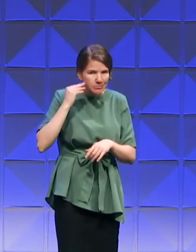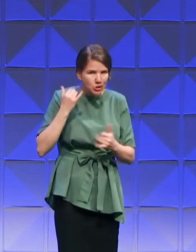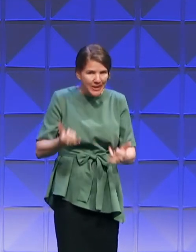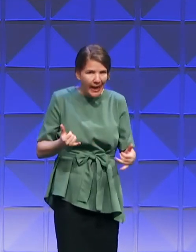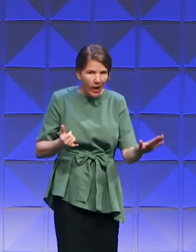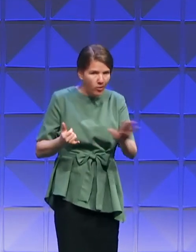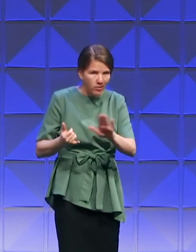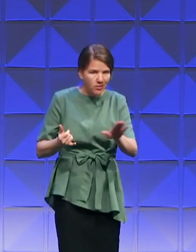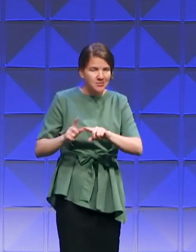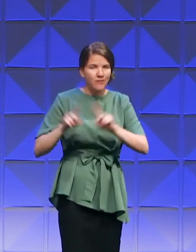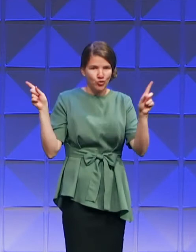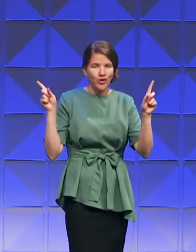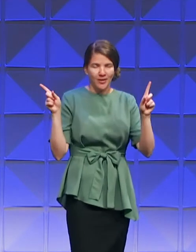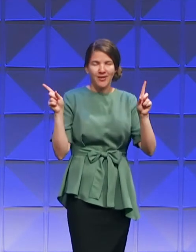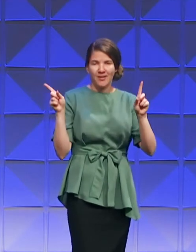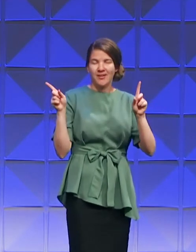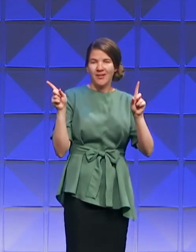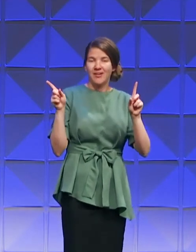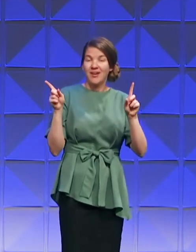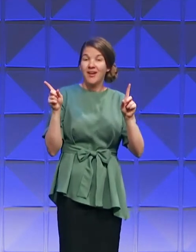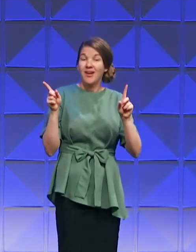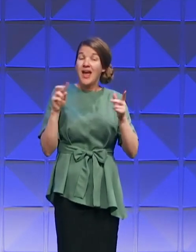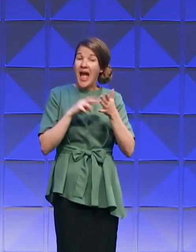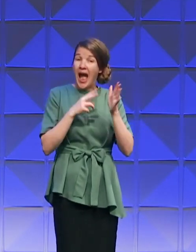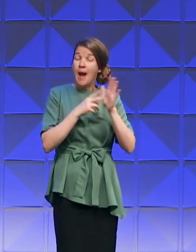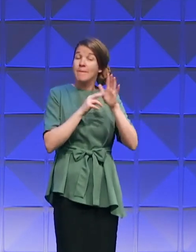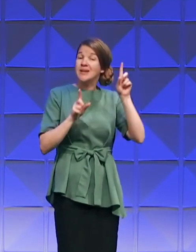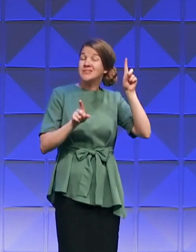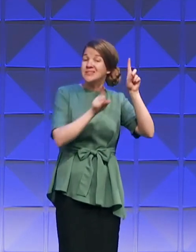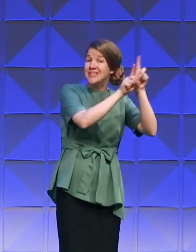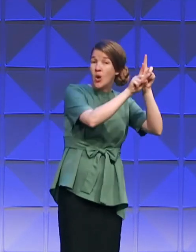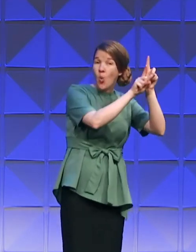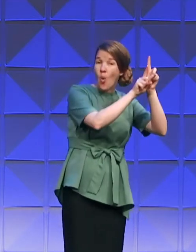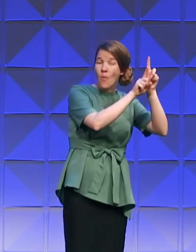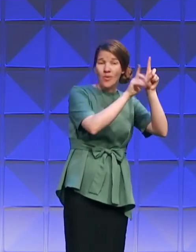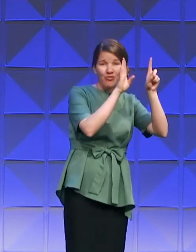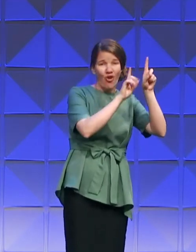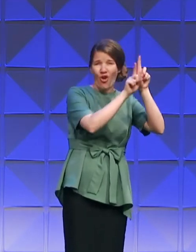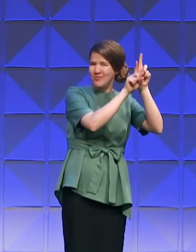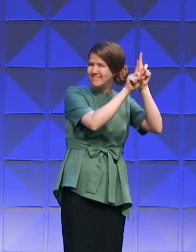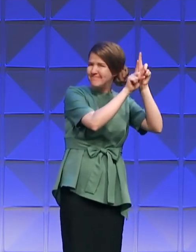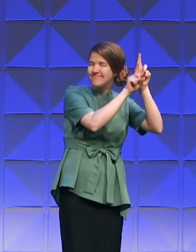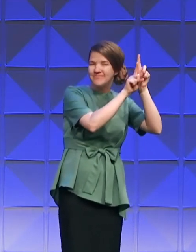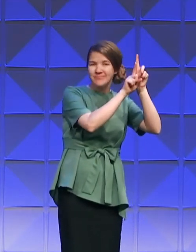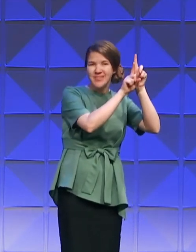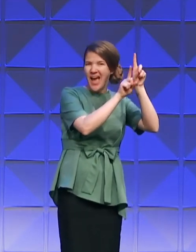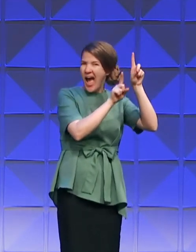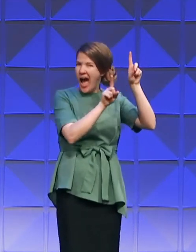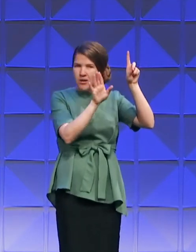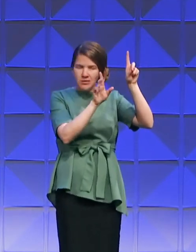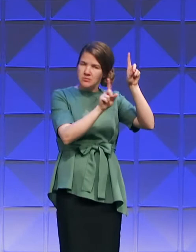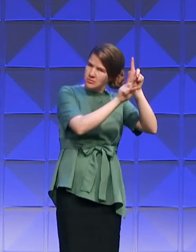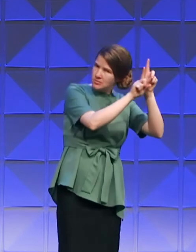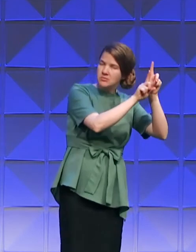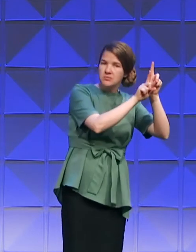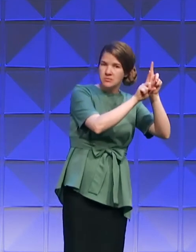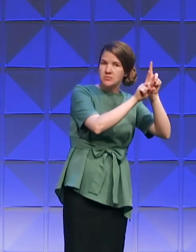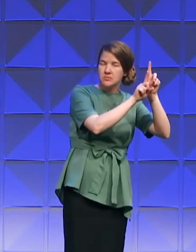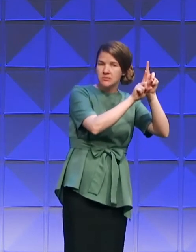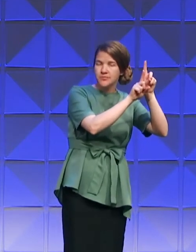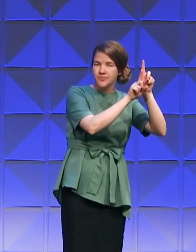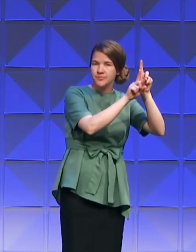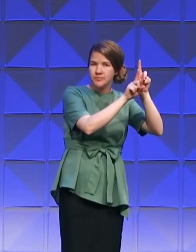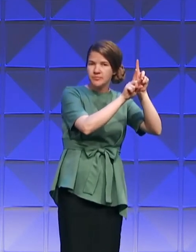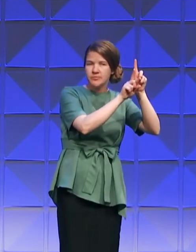It's not that one. I'm talking about stay home with God. Keep God at the center of